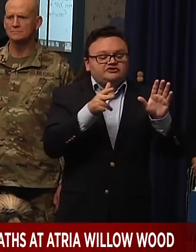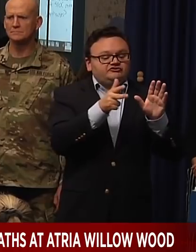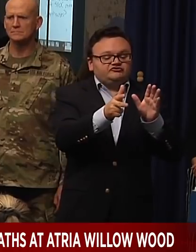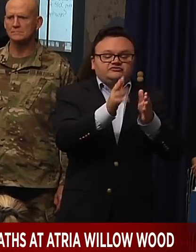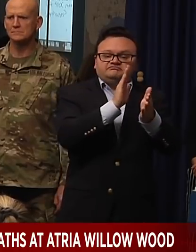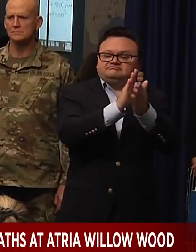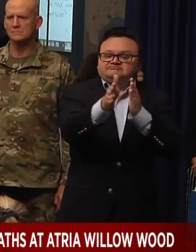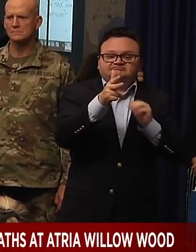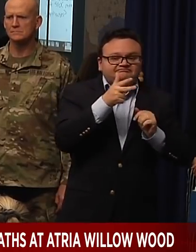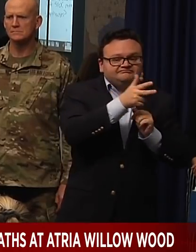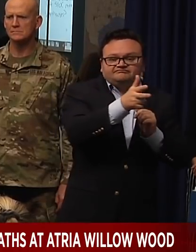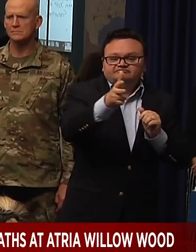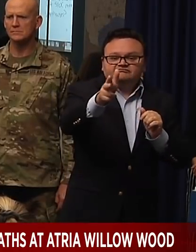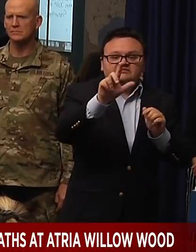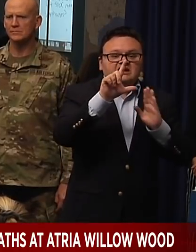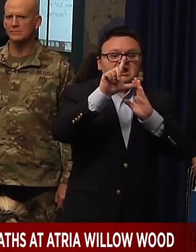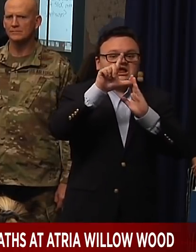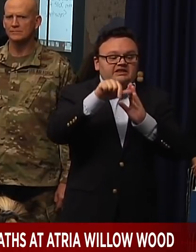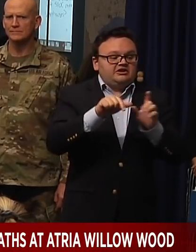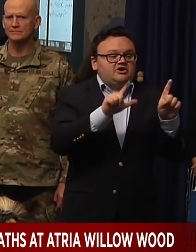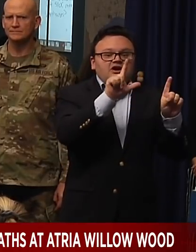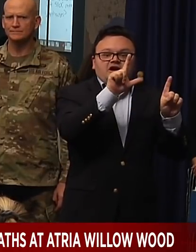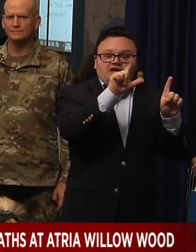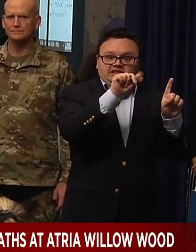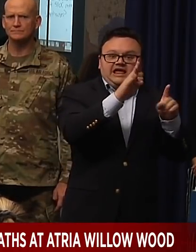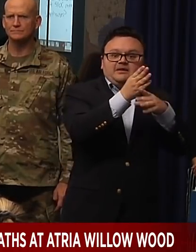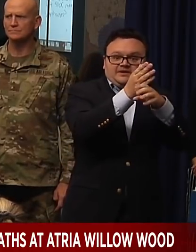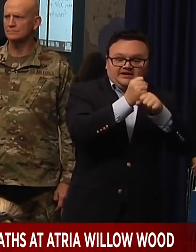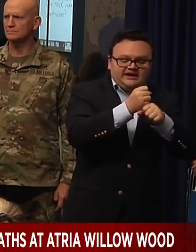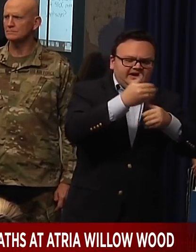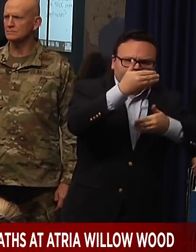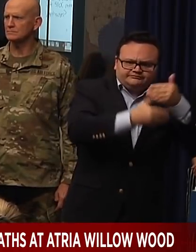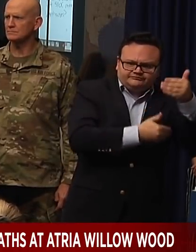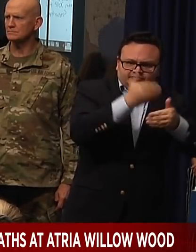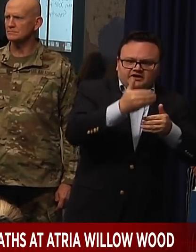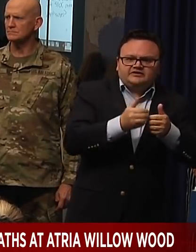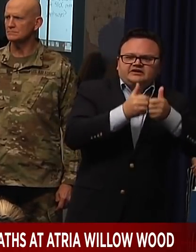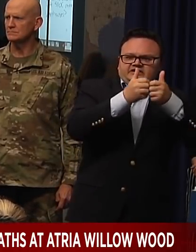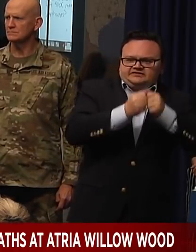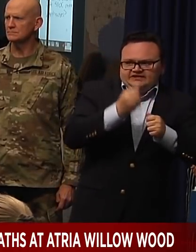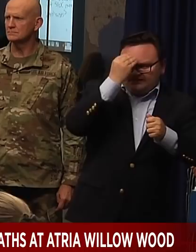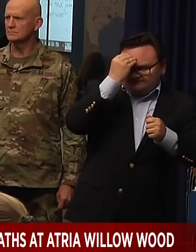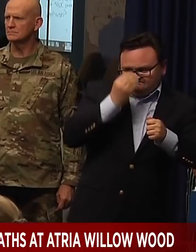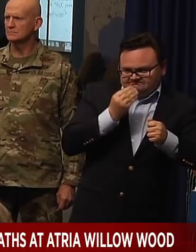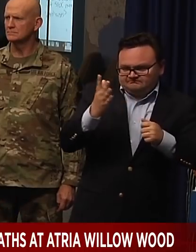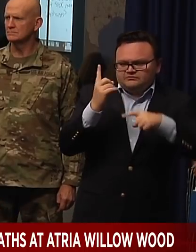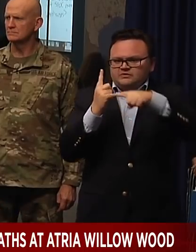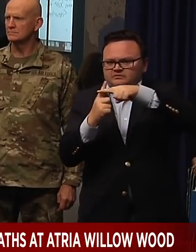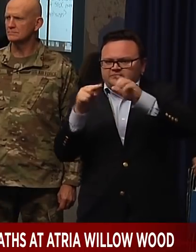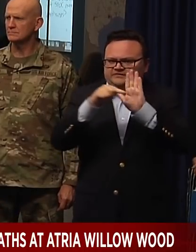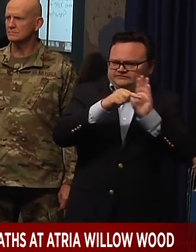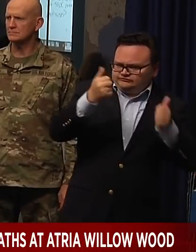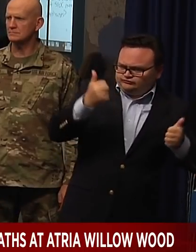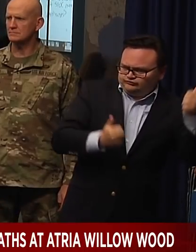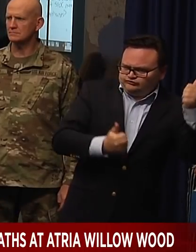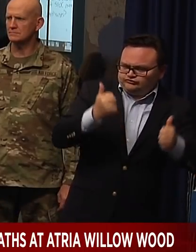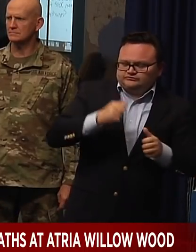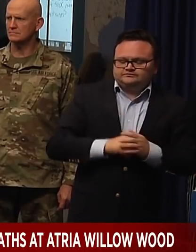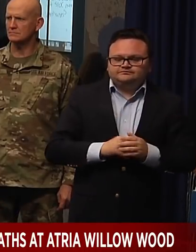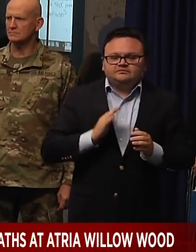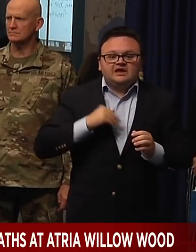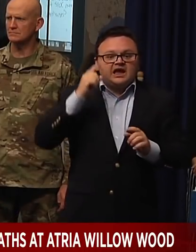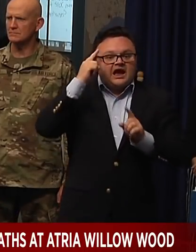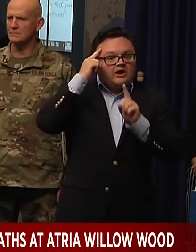individual of the results. And so we would like to scale this up and hopefully replicate it around the state.